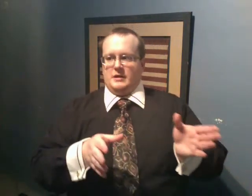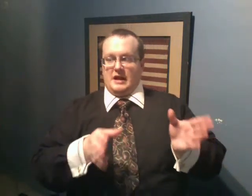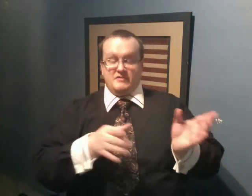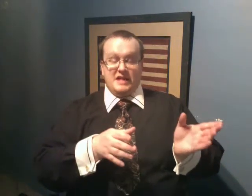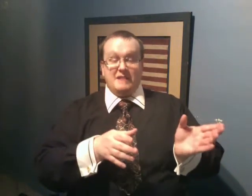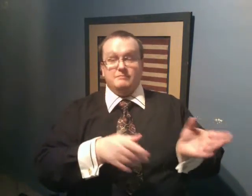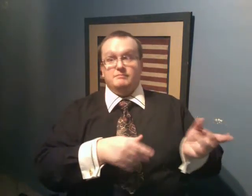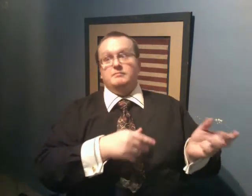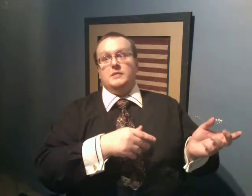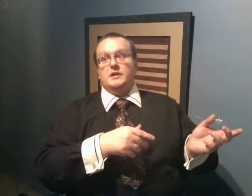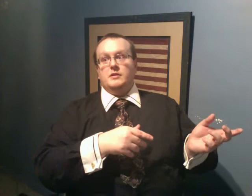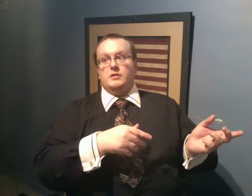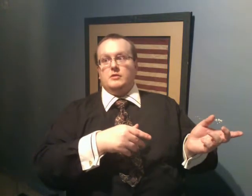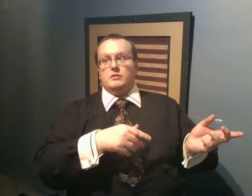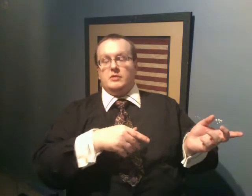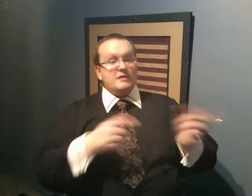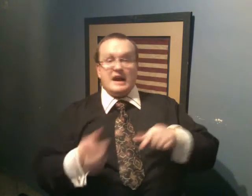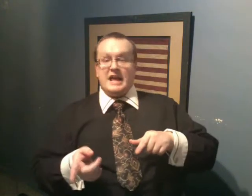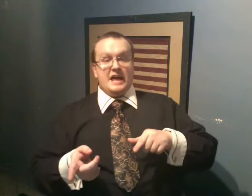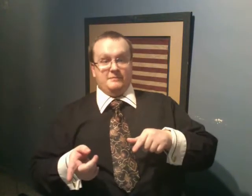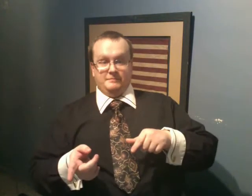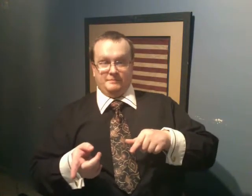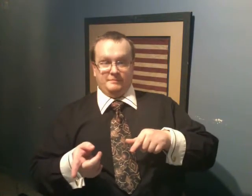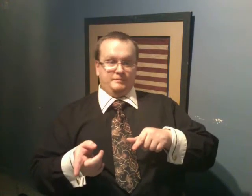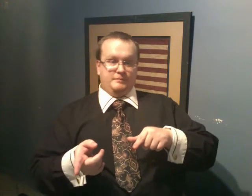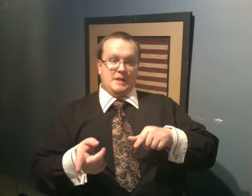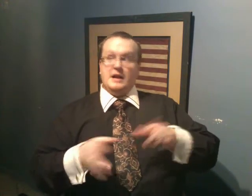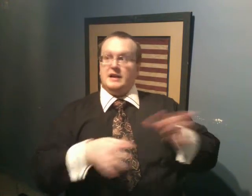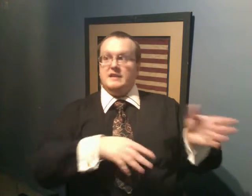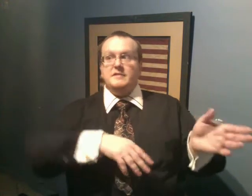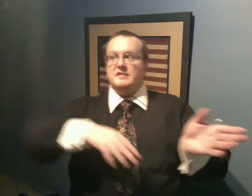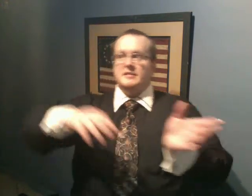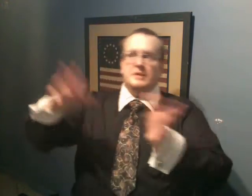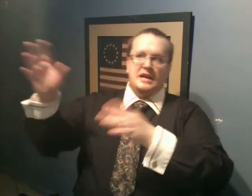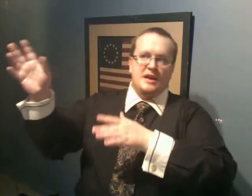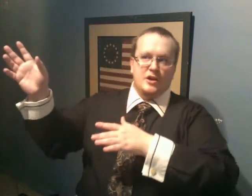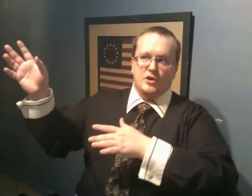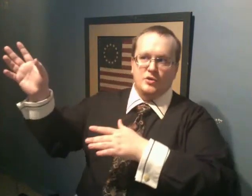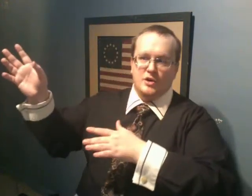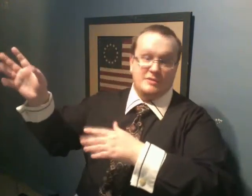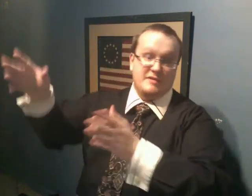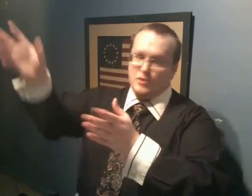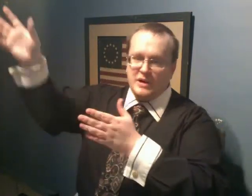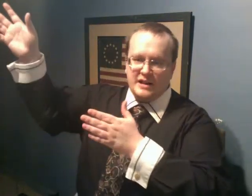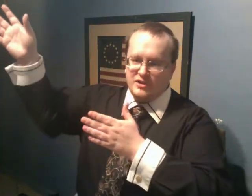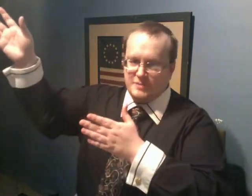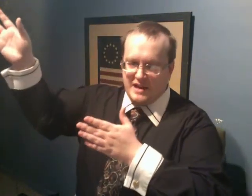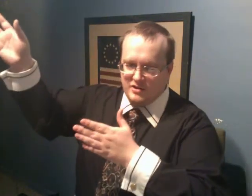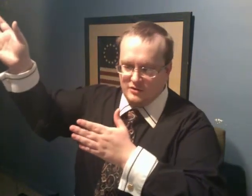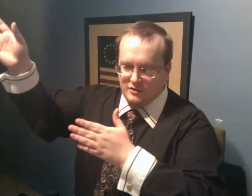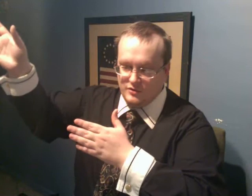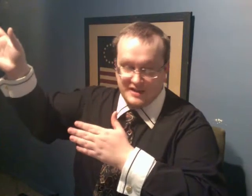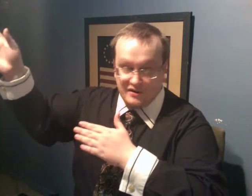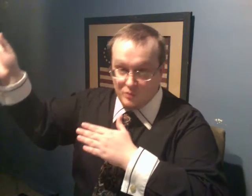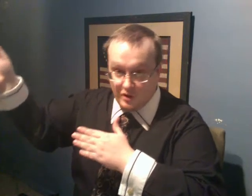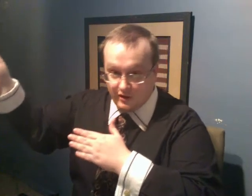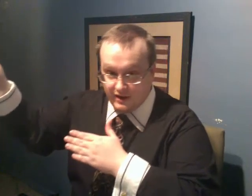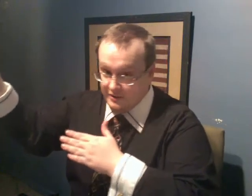After that, rewrite again. Give it to somebody you know. Give it to an English major who is out of work and